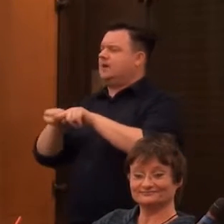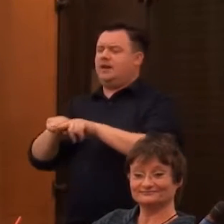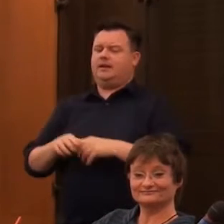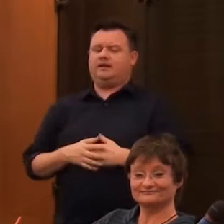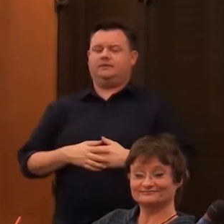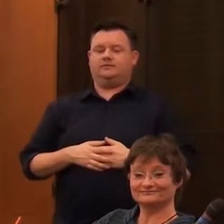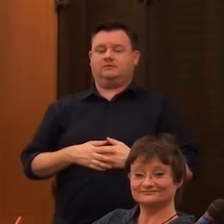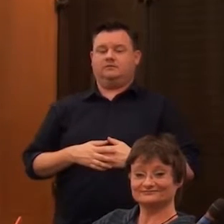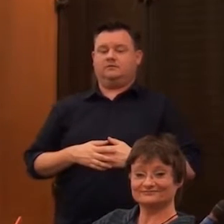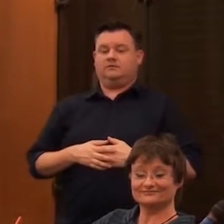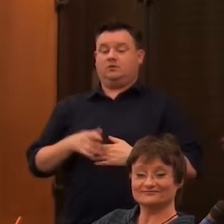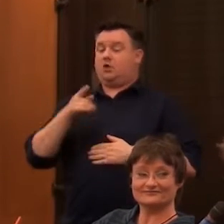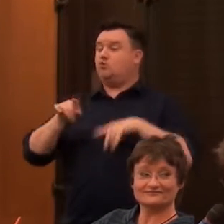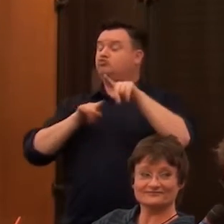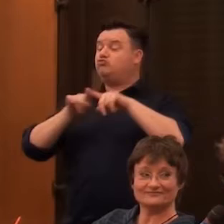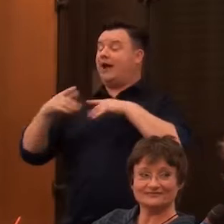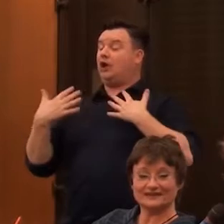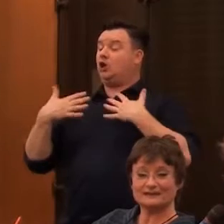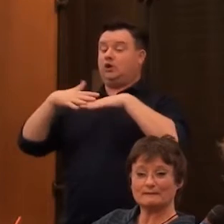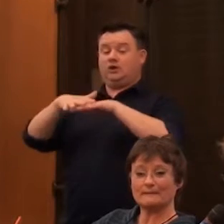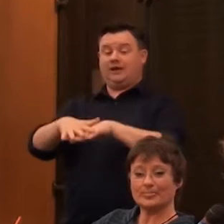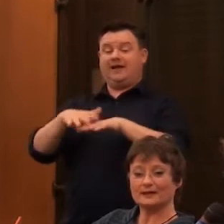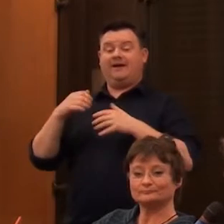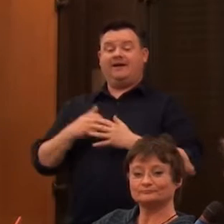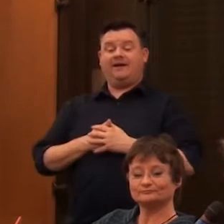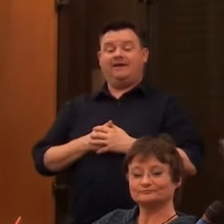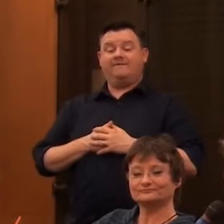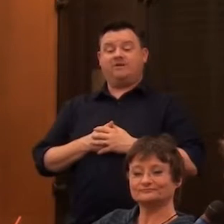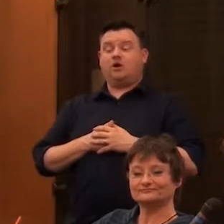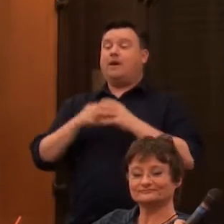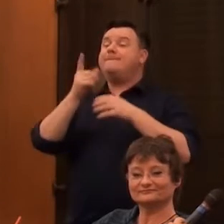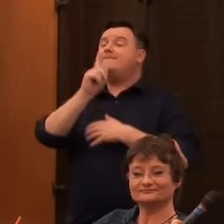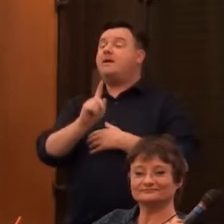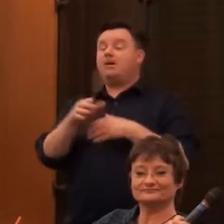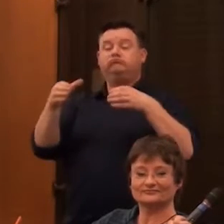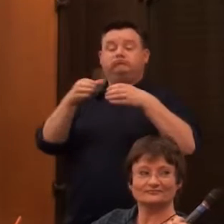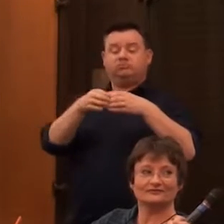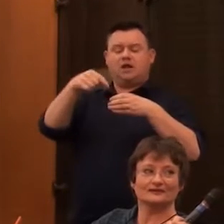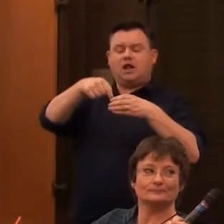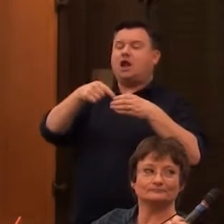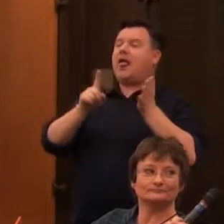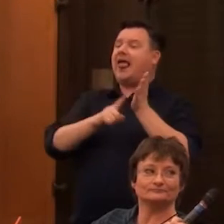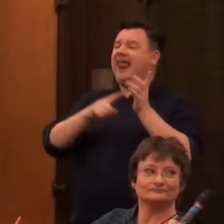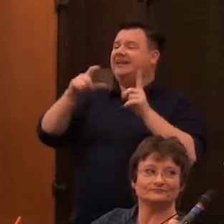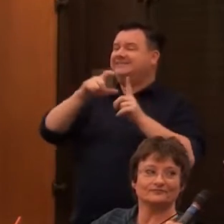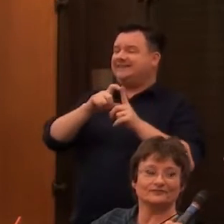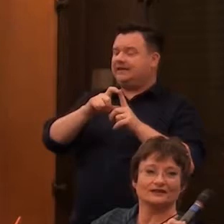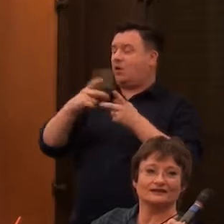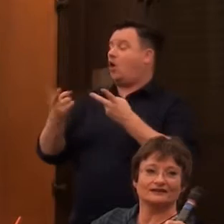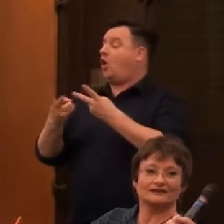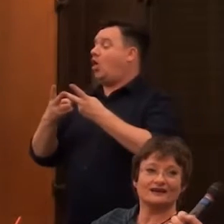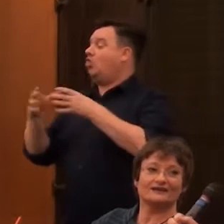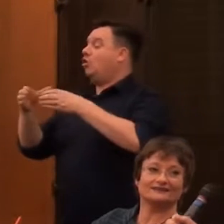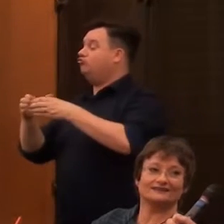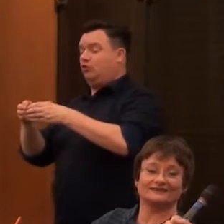you're trying to be as inclusive as possible. We've got, seen as we've been going through here, groups of people with learning difficulties, other groups.